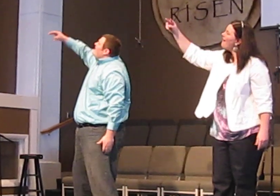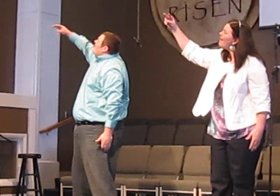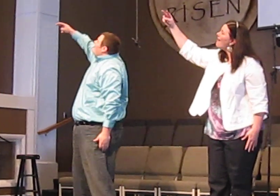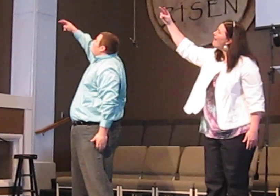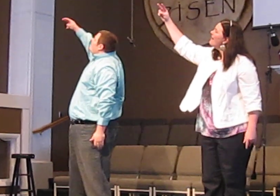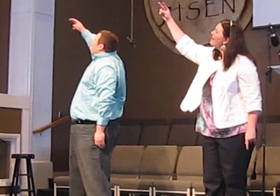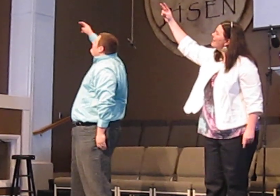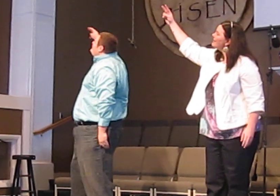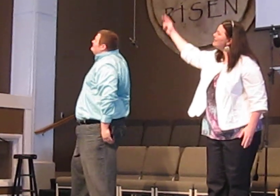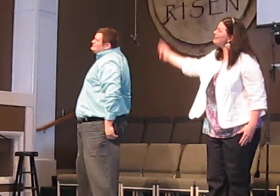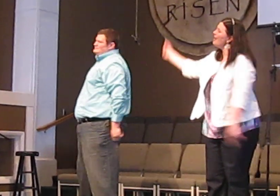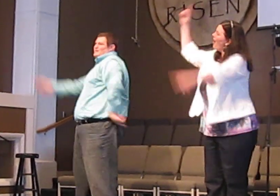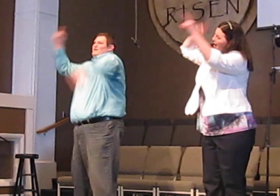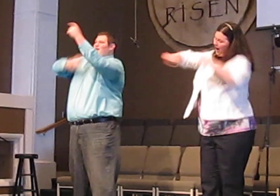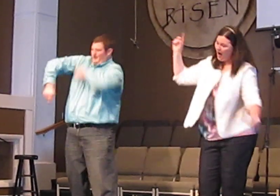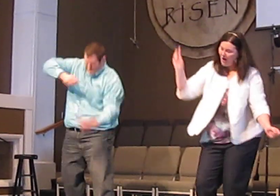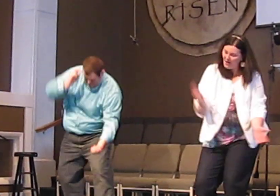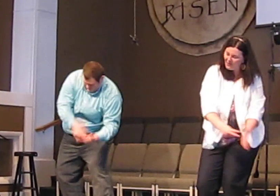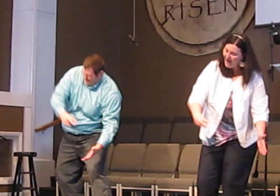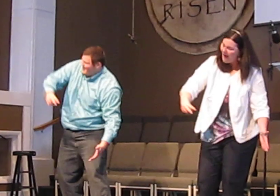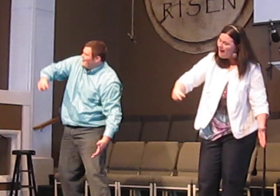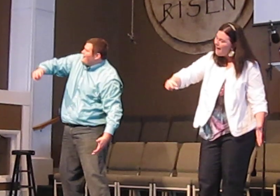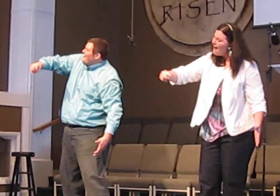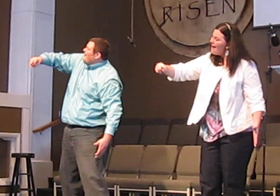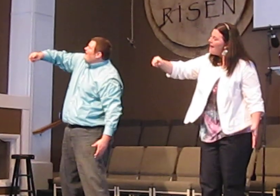Arise! Arise!